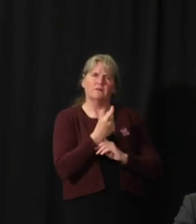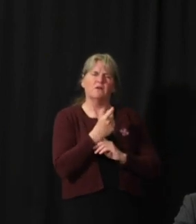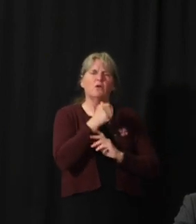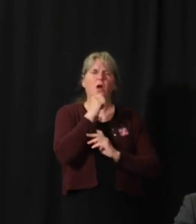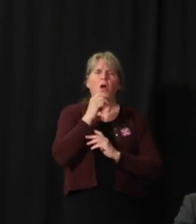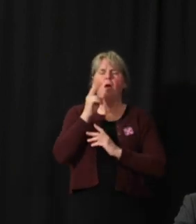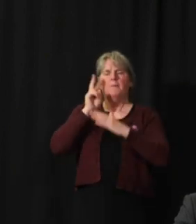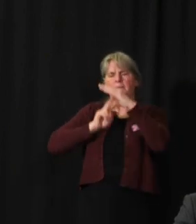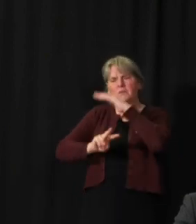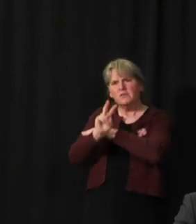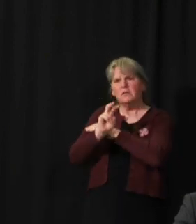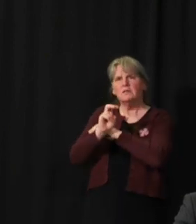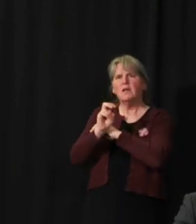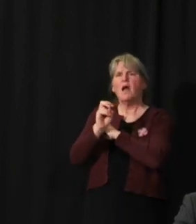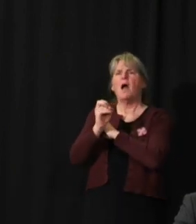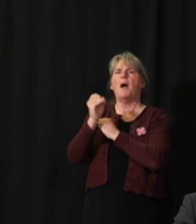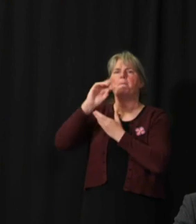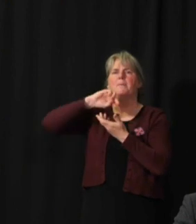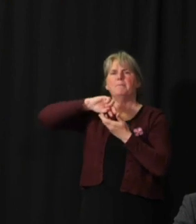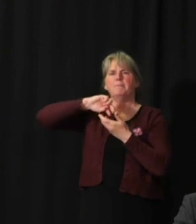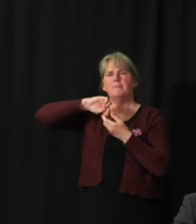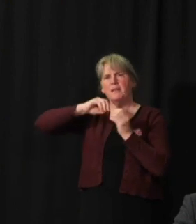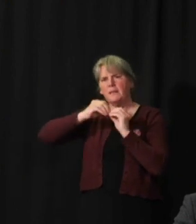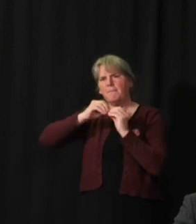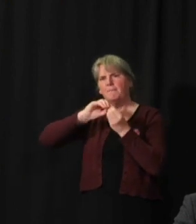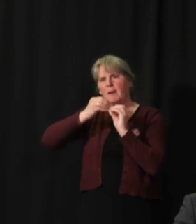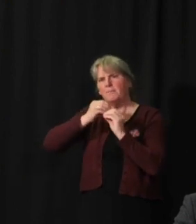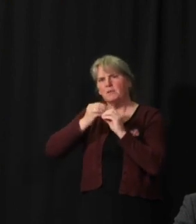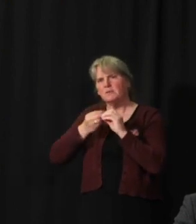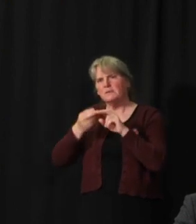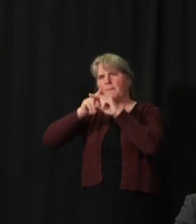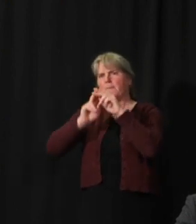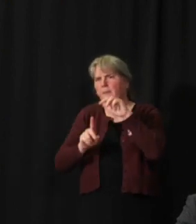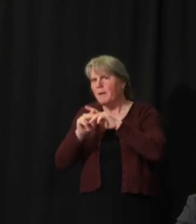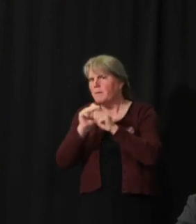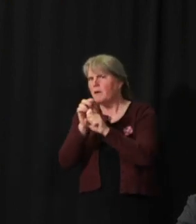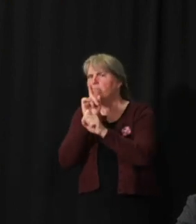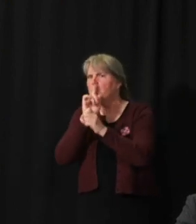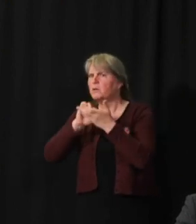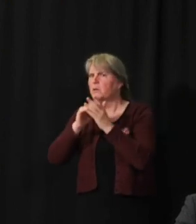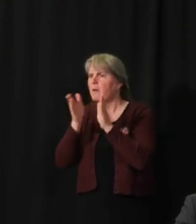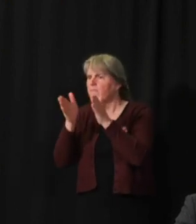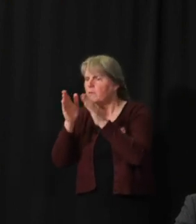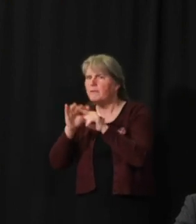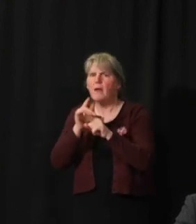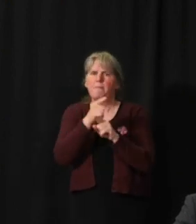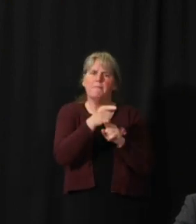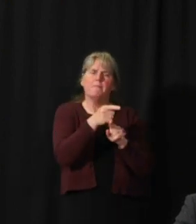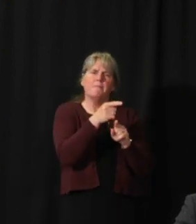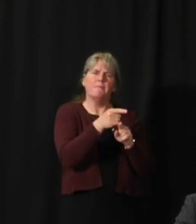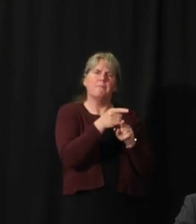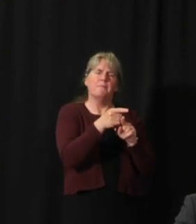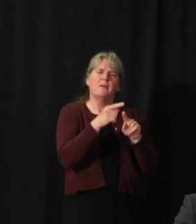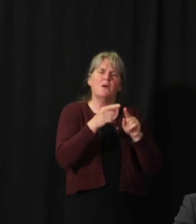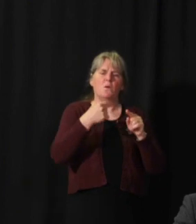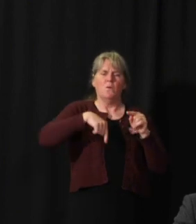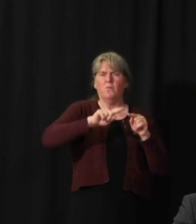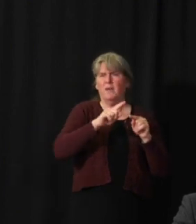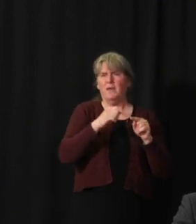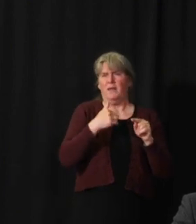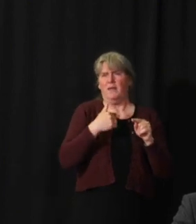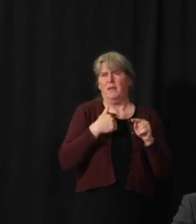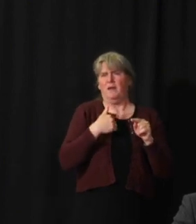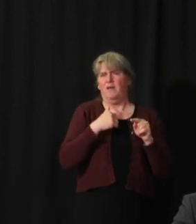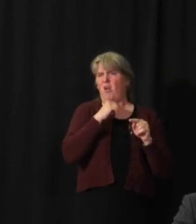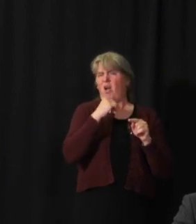of increasing cases because we don't, it goes back to that concept of we don't really have a